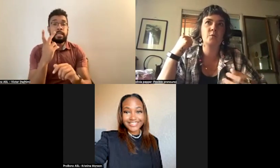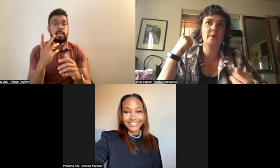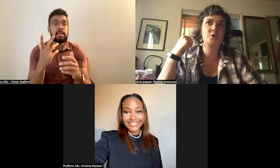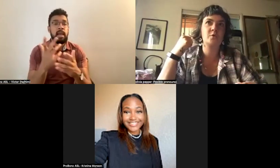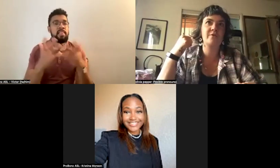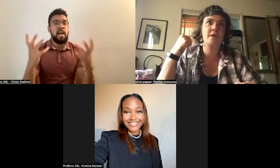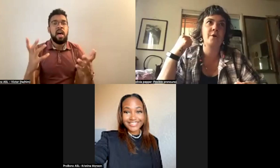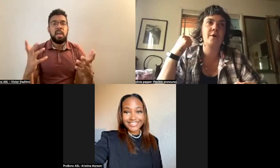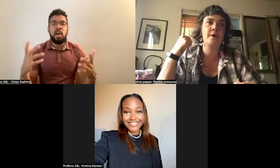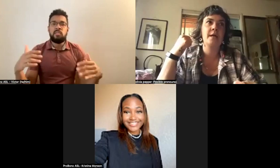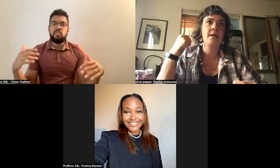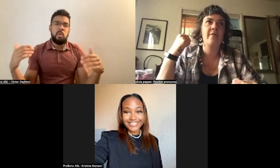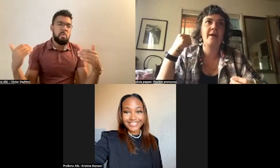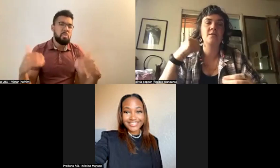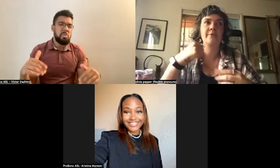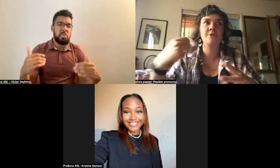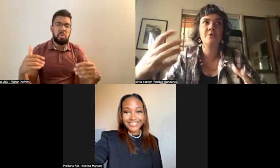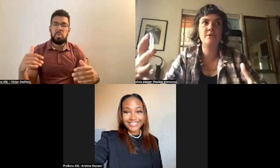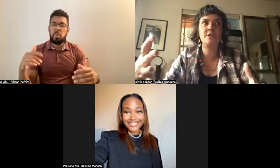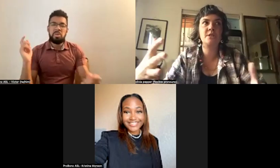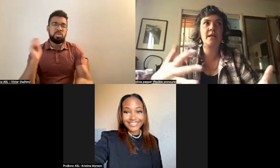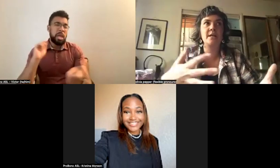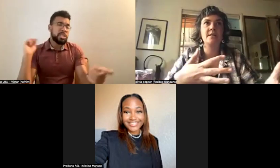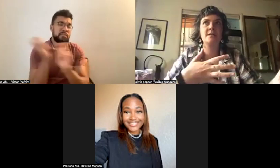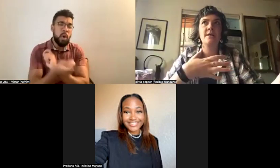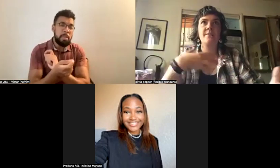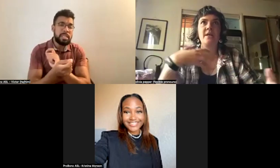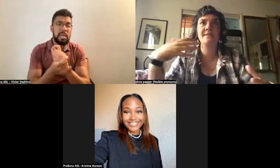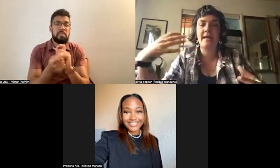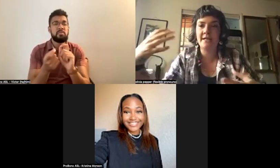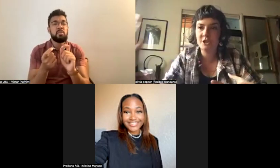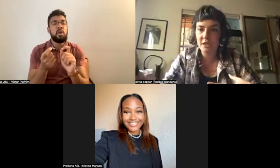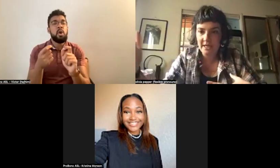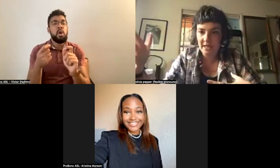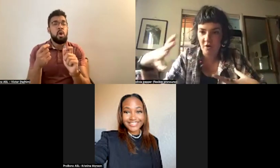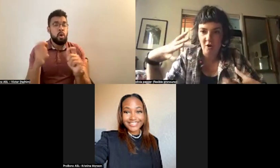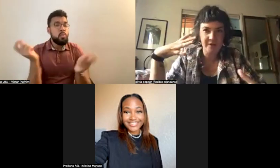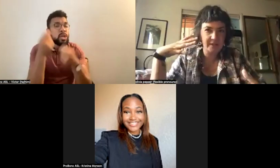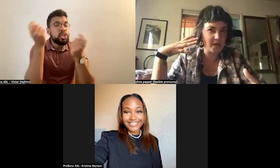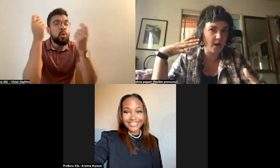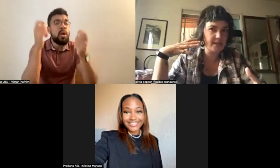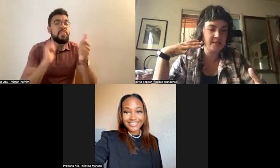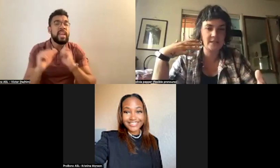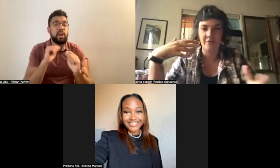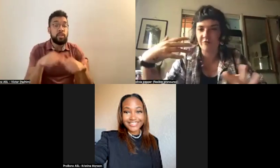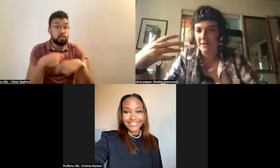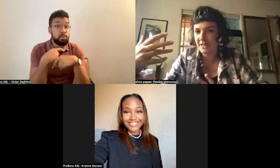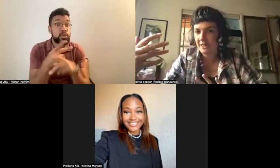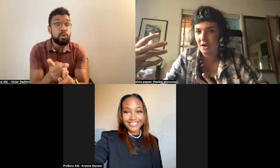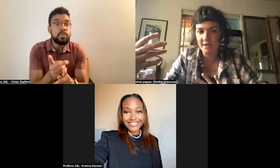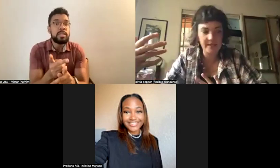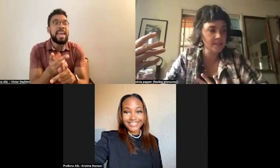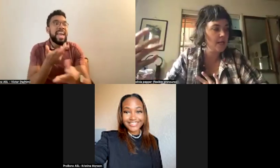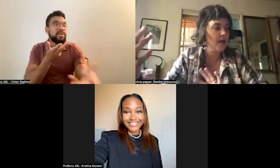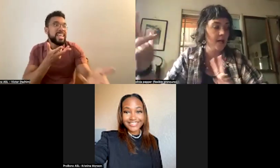ritual theater that is produced, that is intentionally involving the audience, confronting